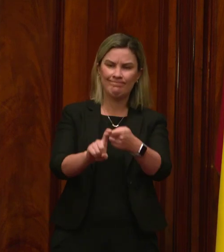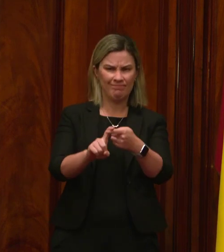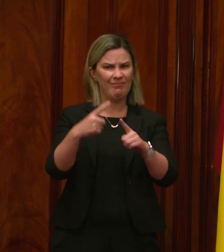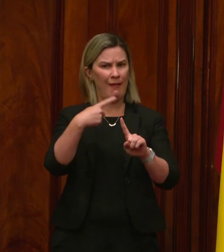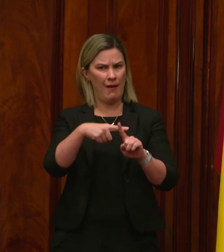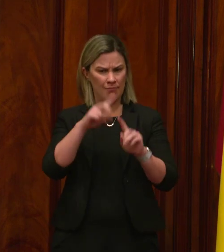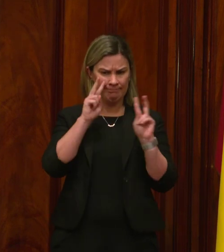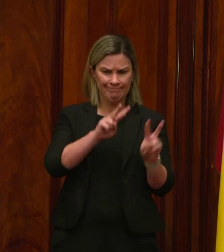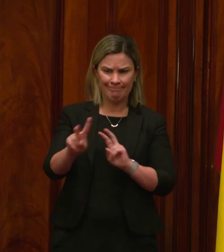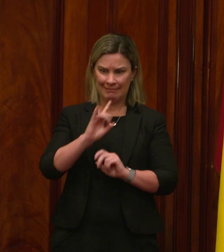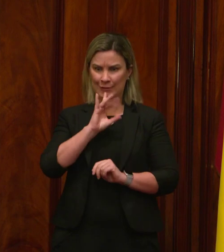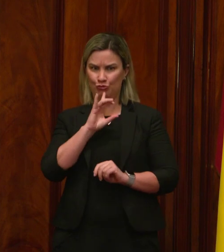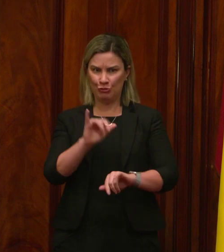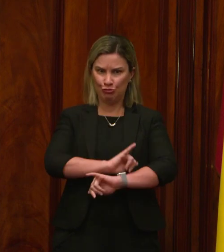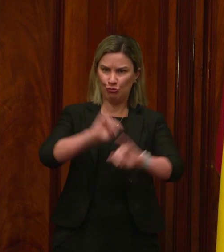crisis.